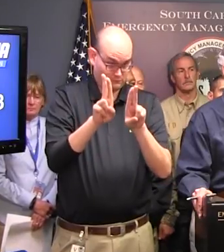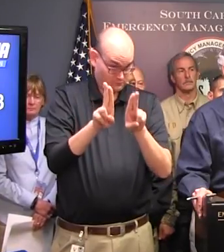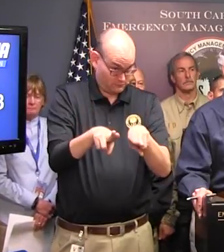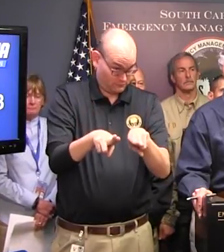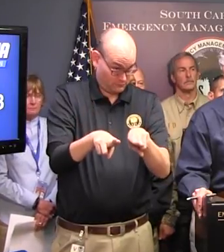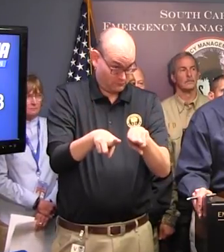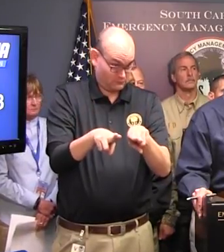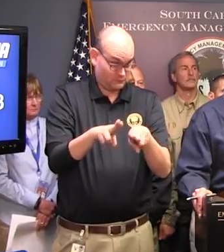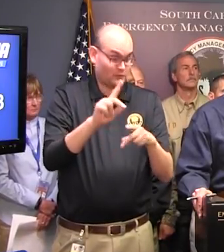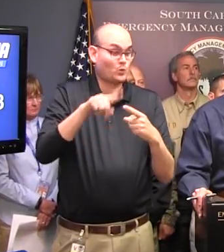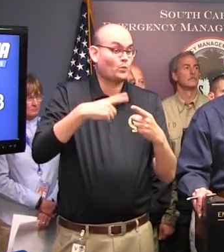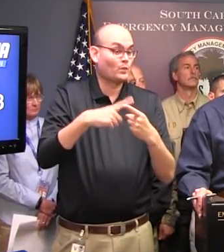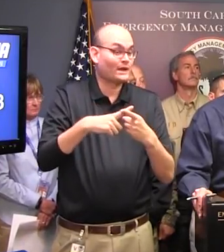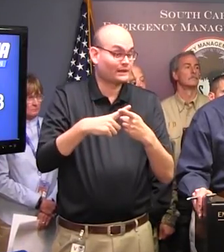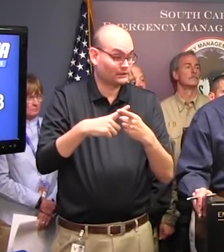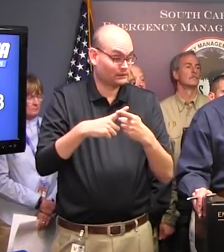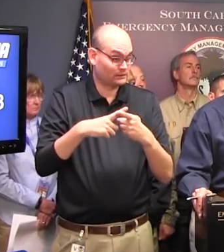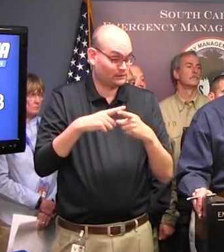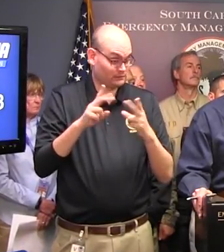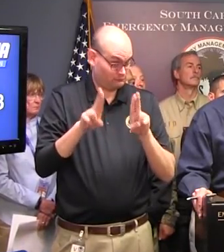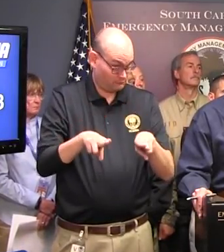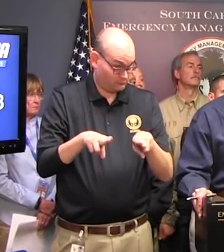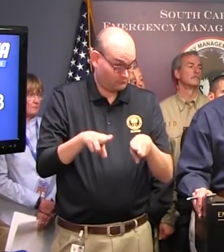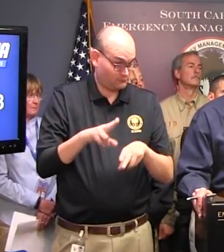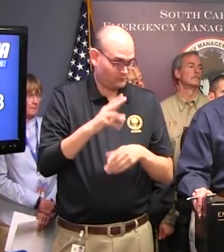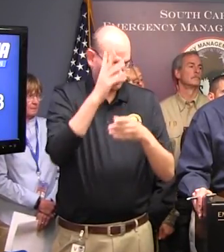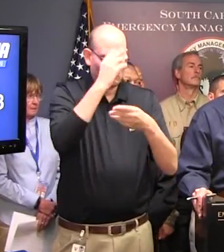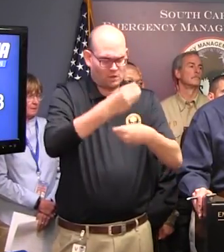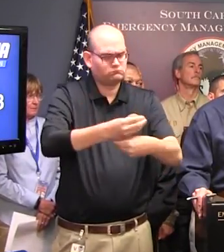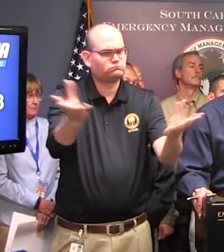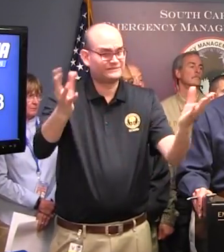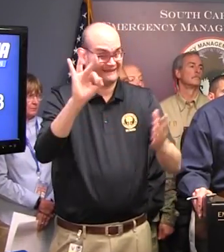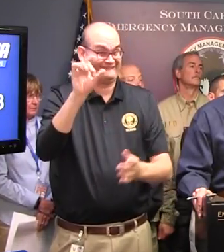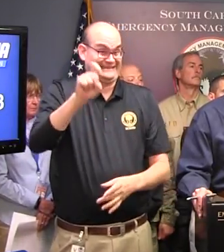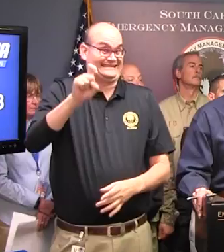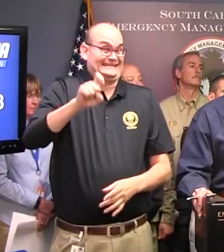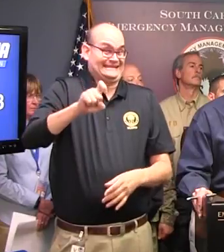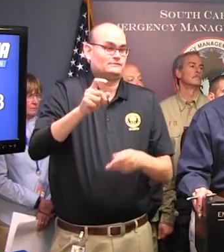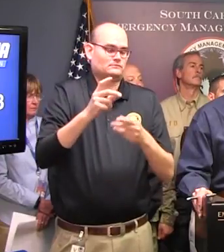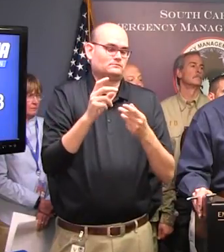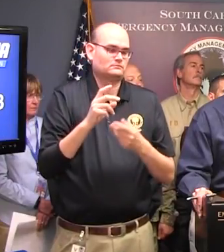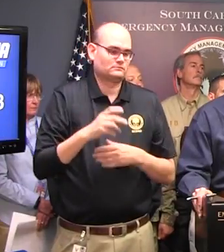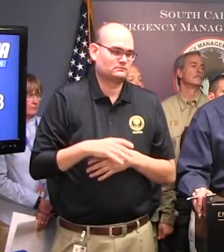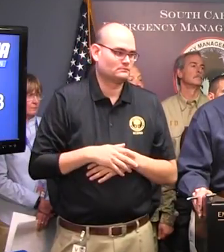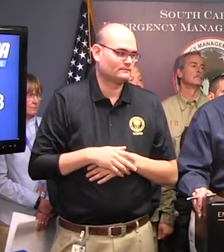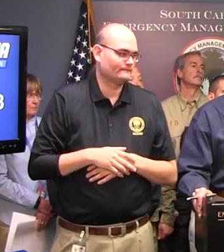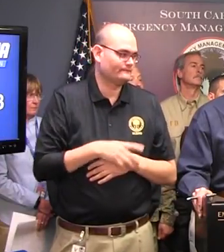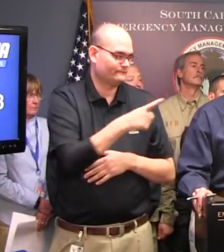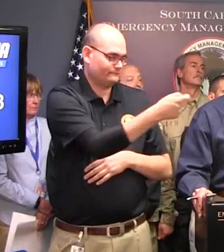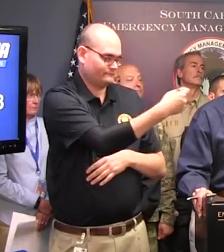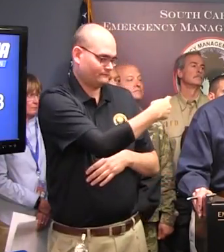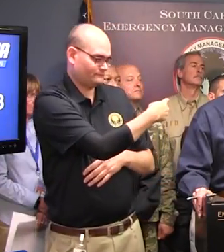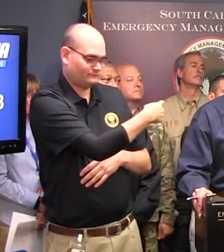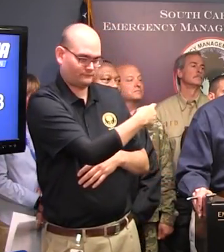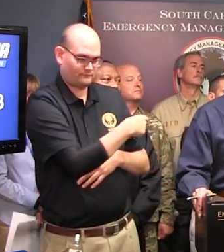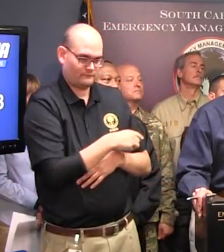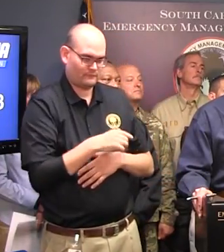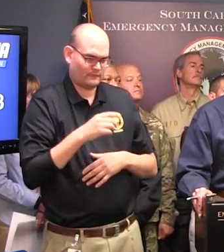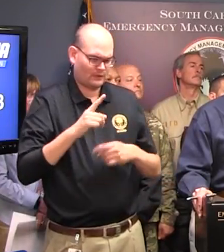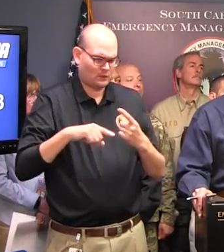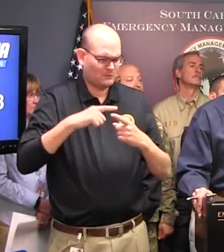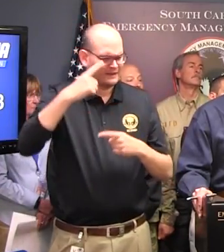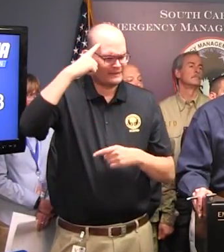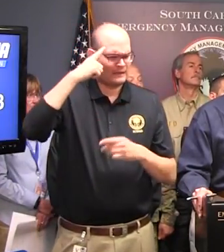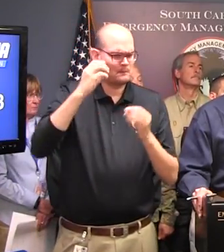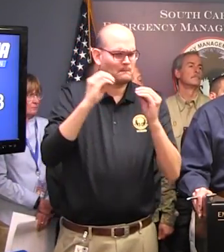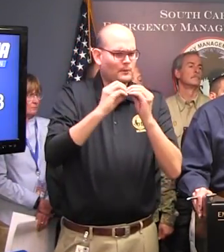this time. Yes, sir. Regarding the influx of traffic of people returning home afterward, when should drivers expect to see more traffic on the roadways and what are some